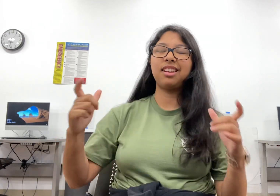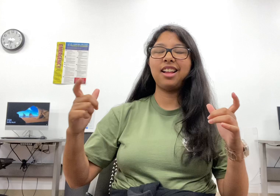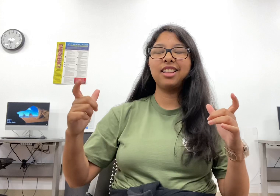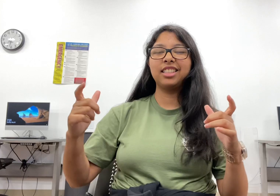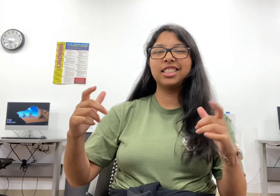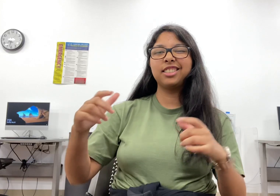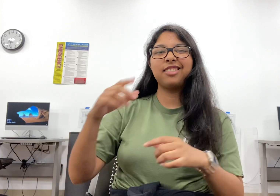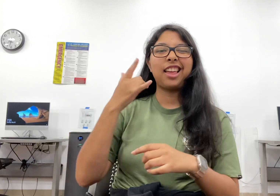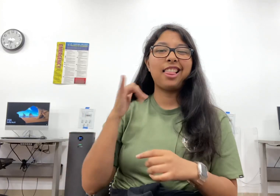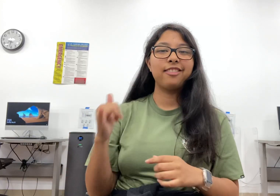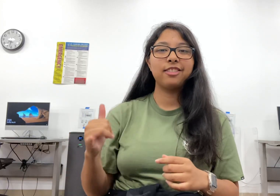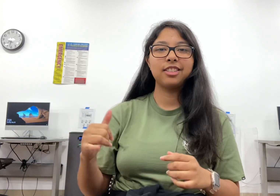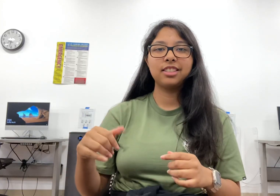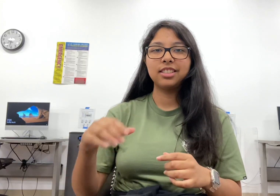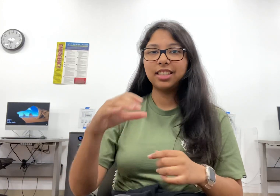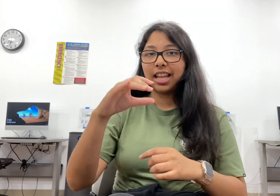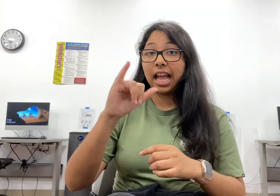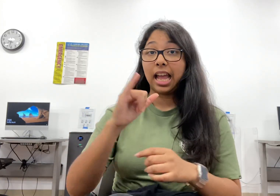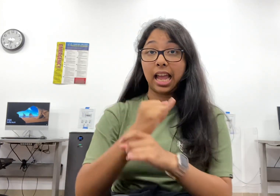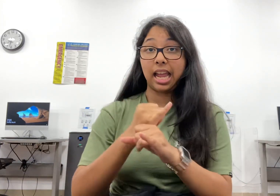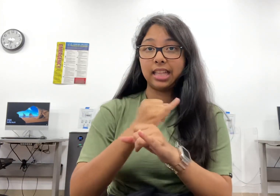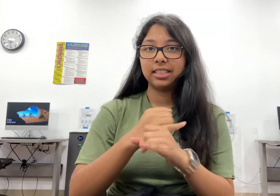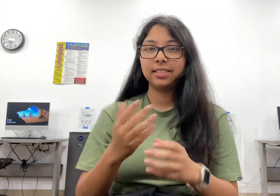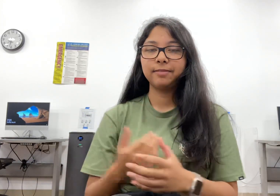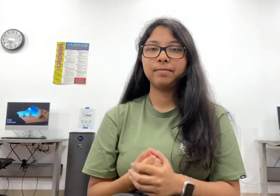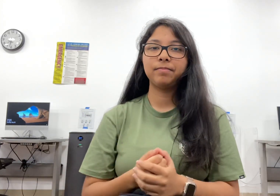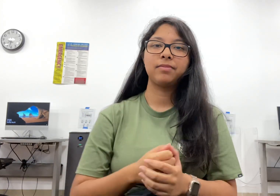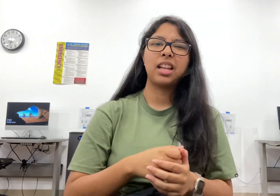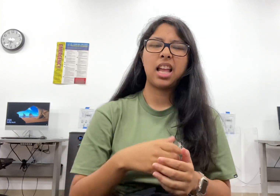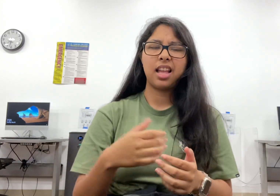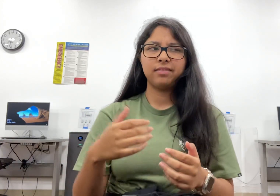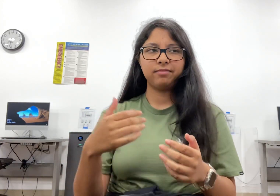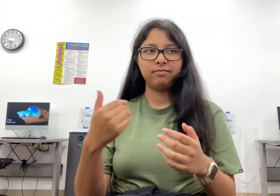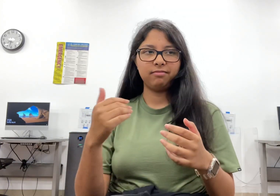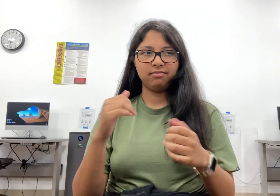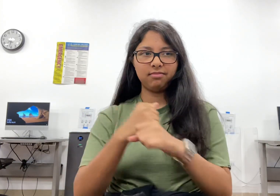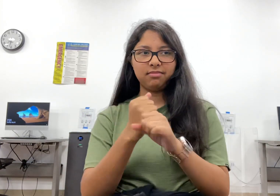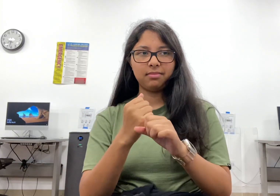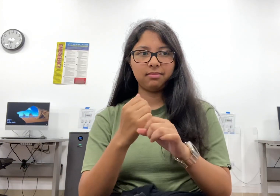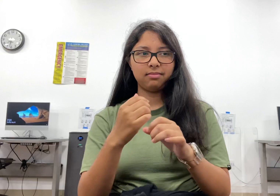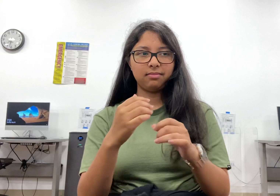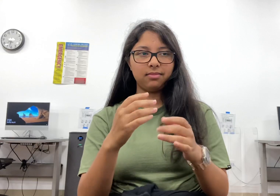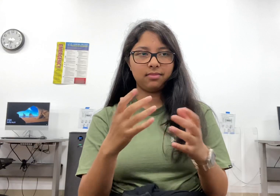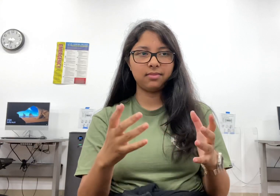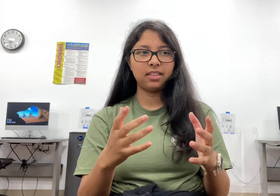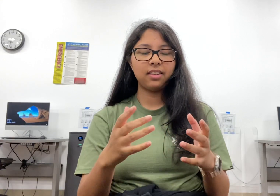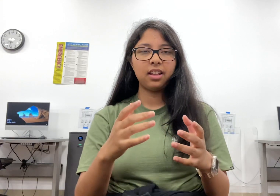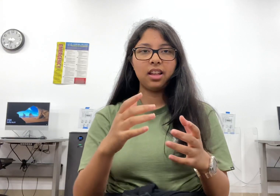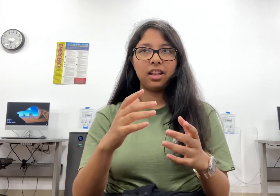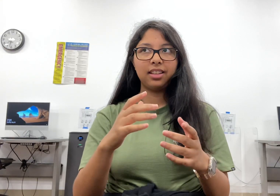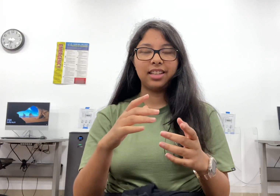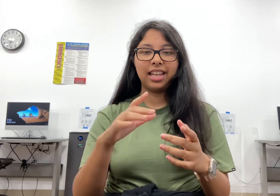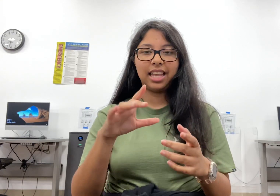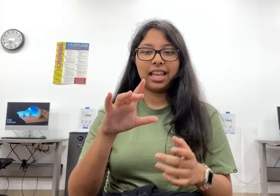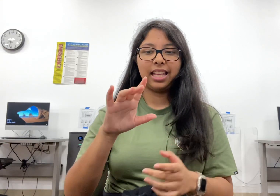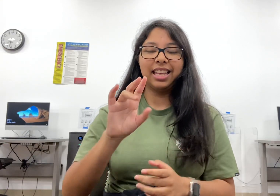is comprised of 47,844 acres and